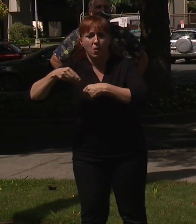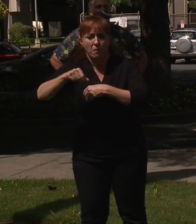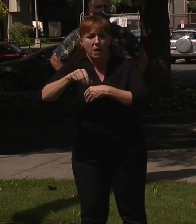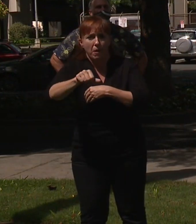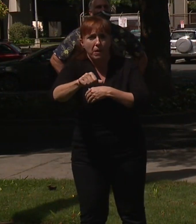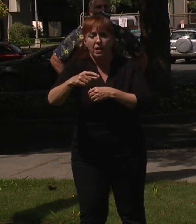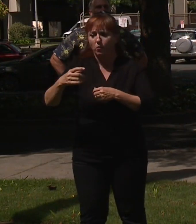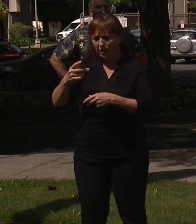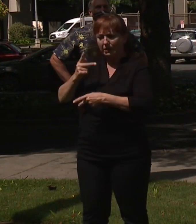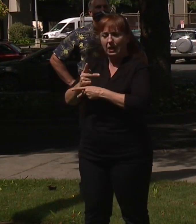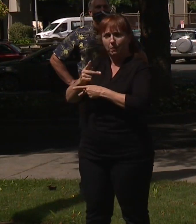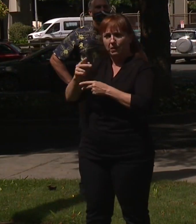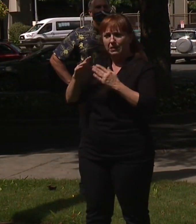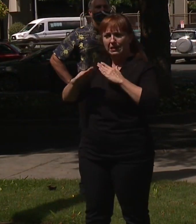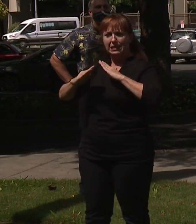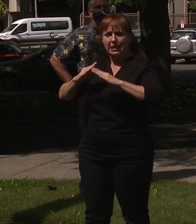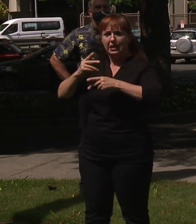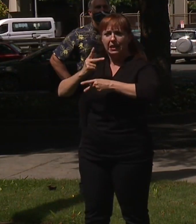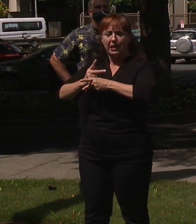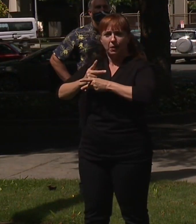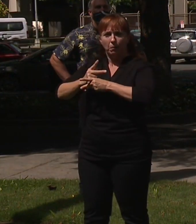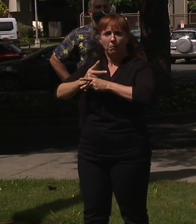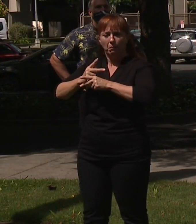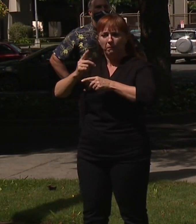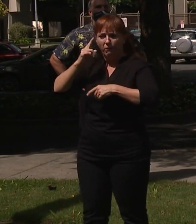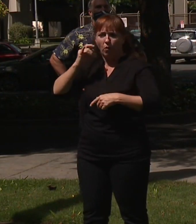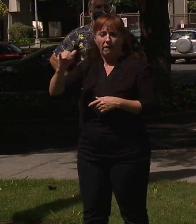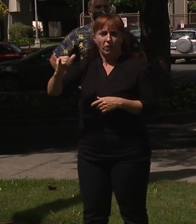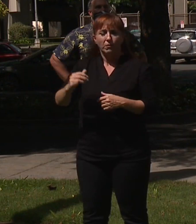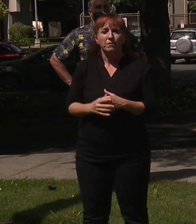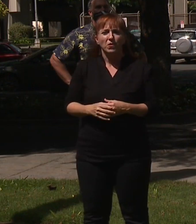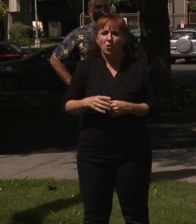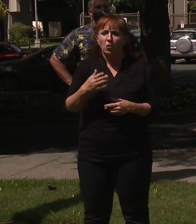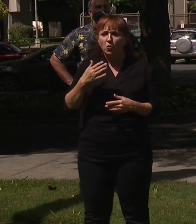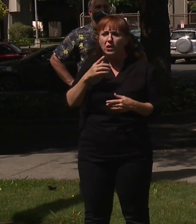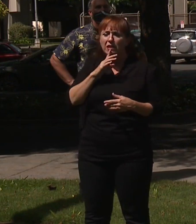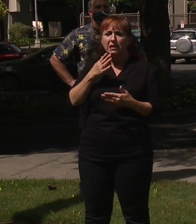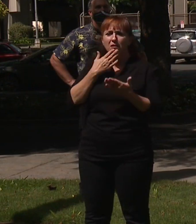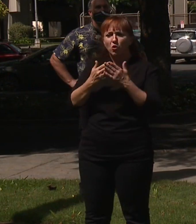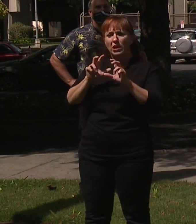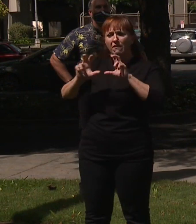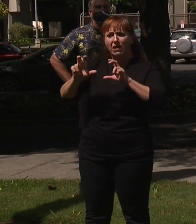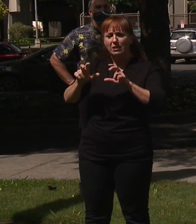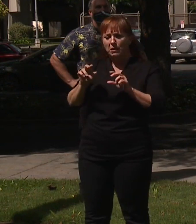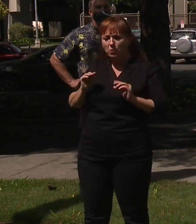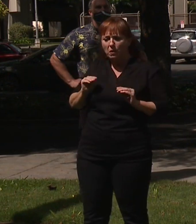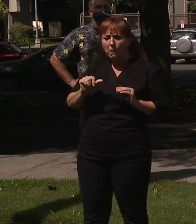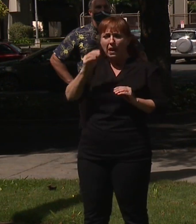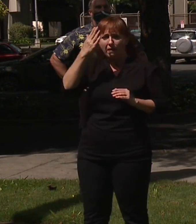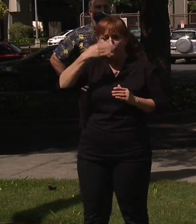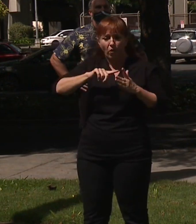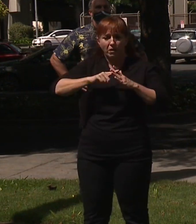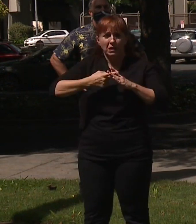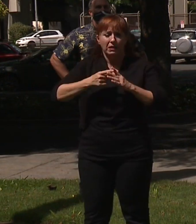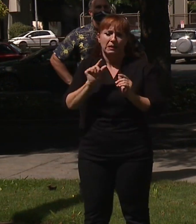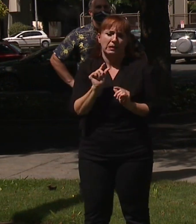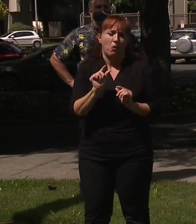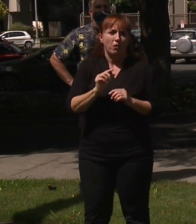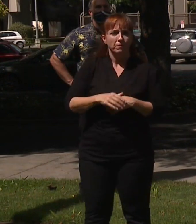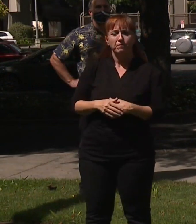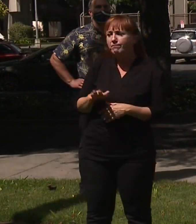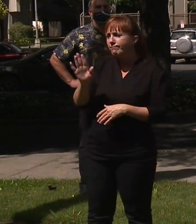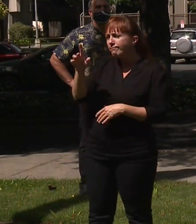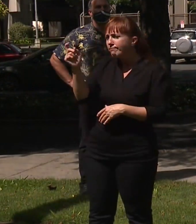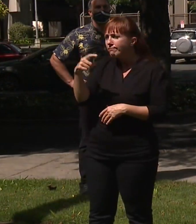So, I think it's a good investment with very little upfront cost and a lot of savings. RIM jobs. Any